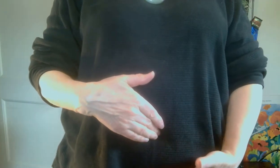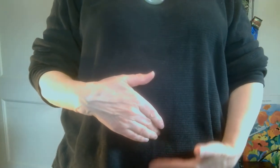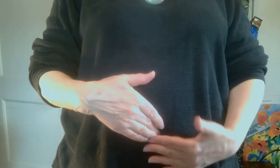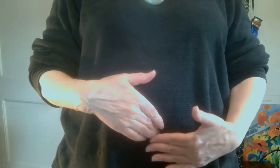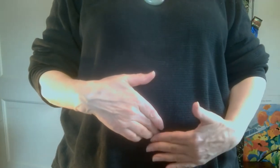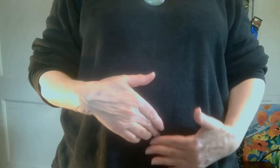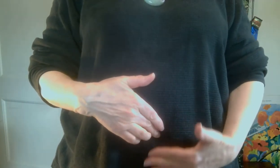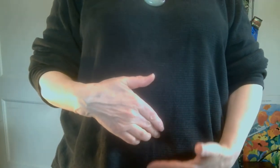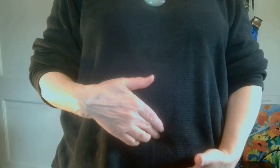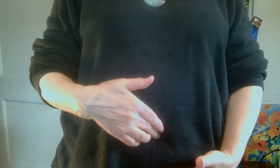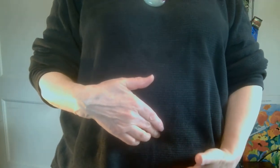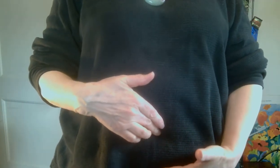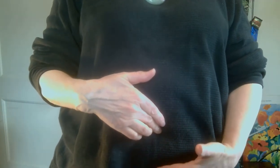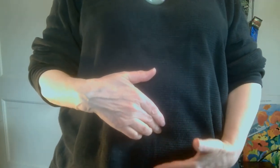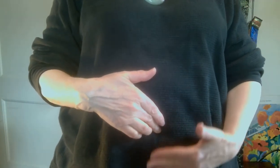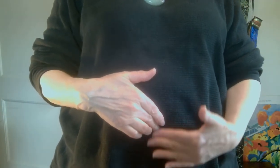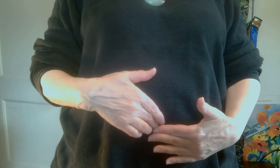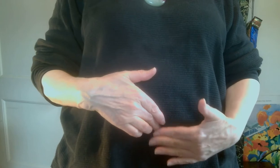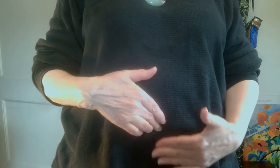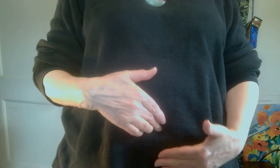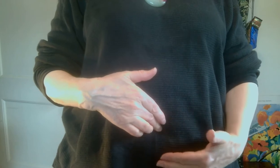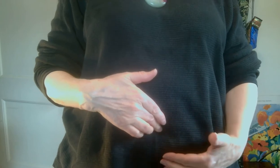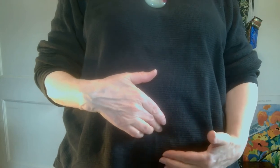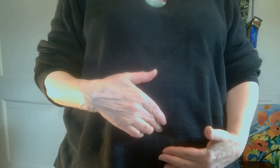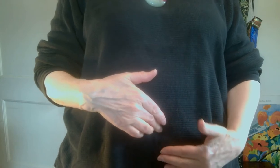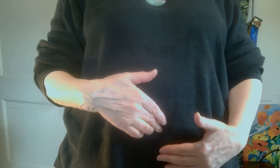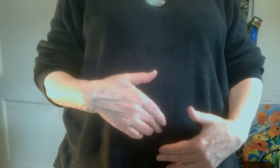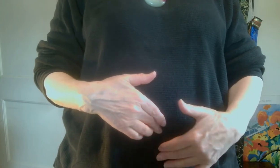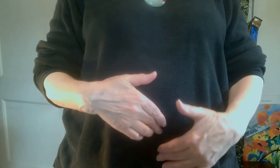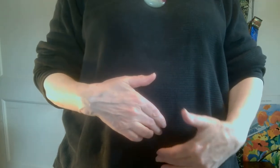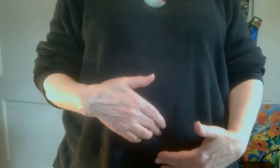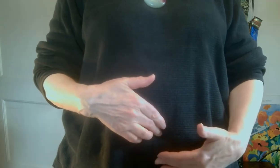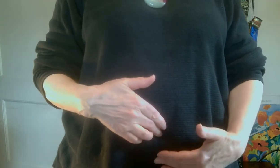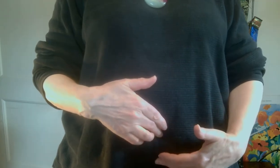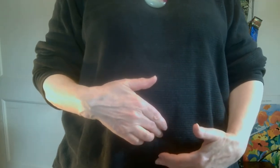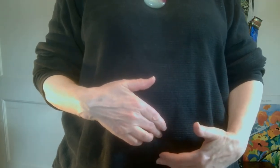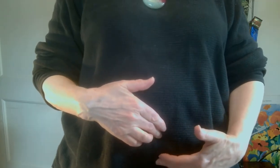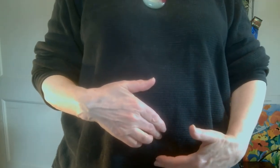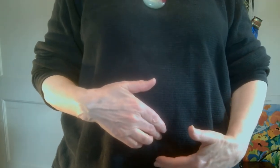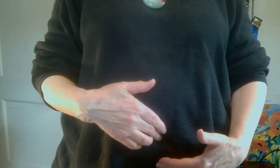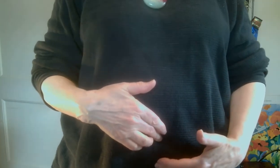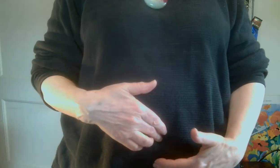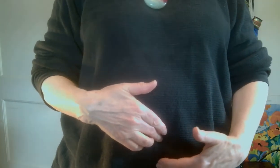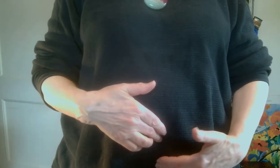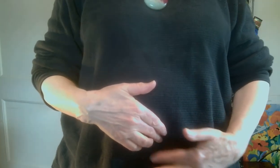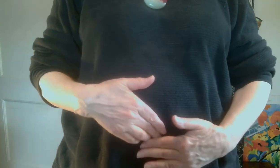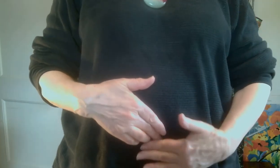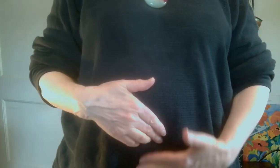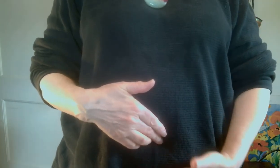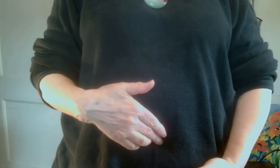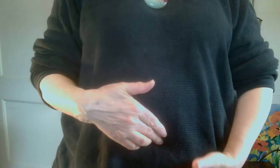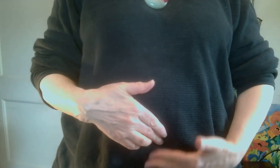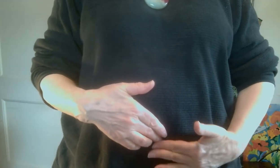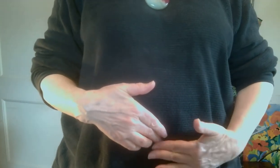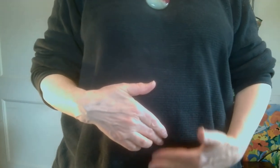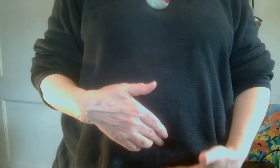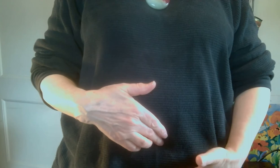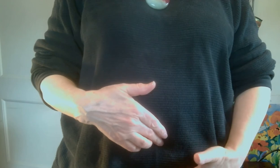And the belly part right below that, about an inch and a half or so, right at the prominence of